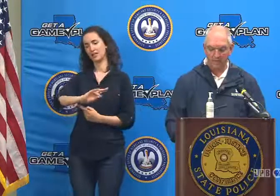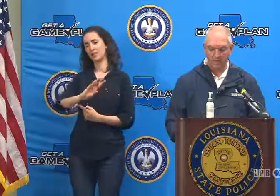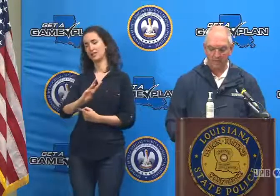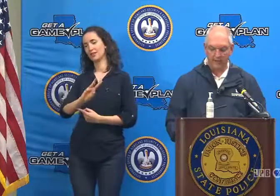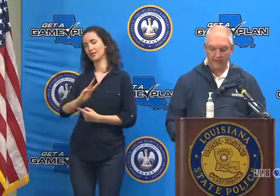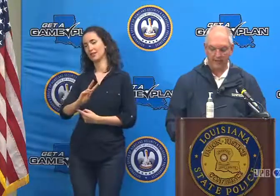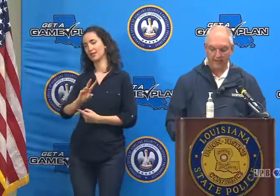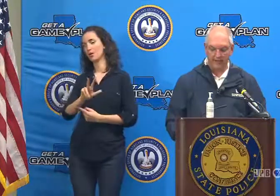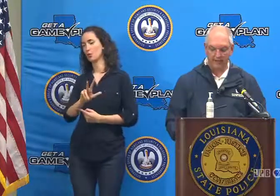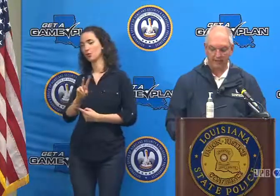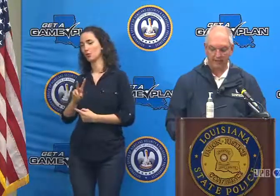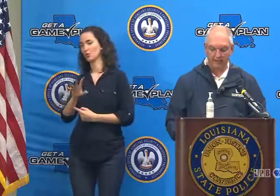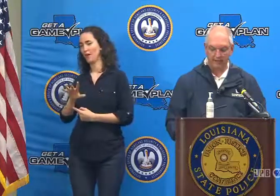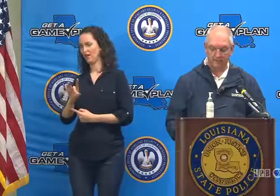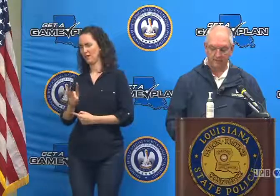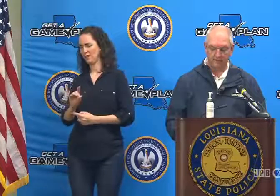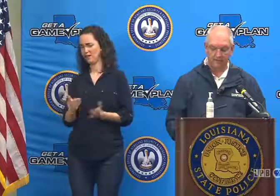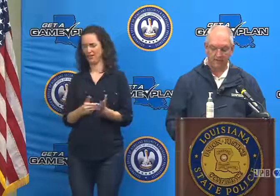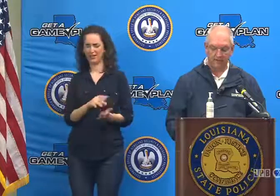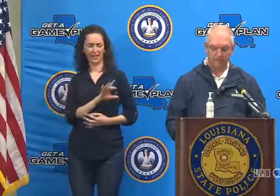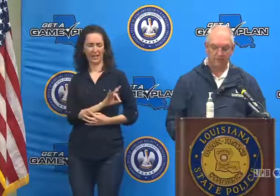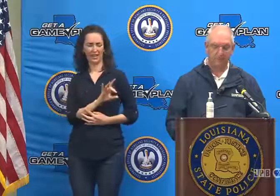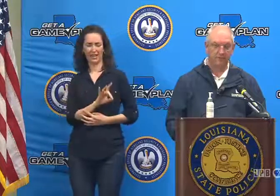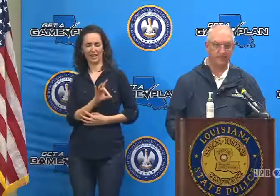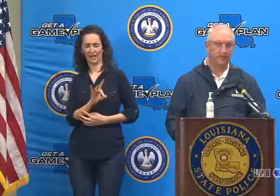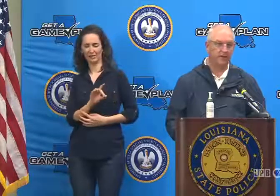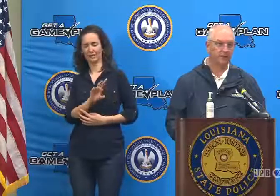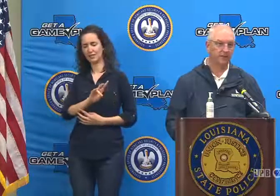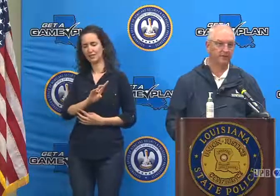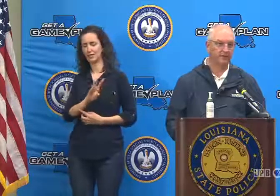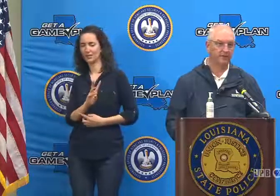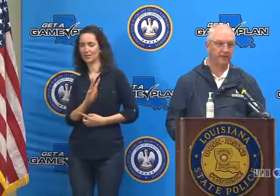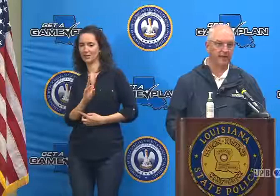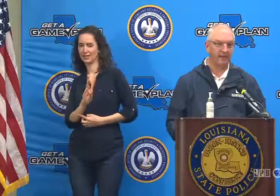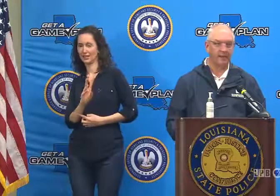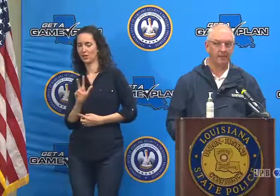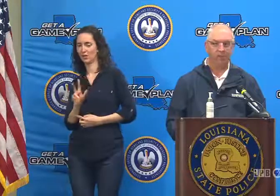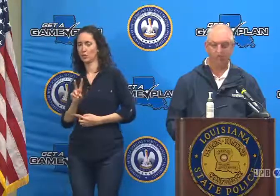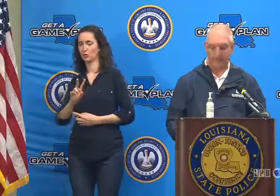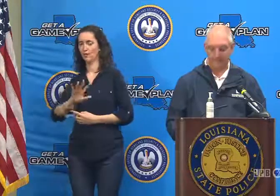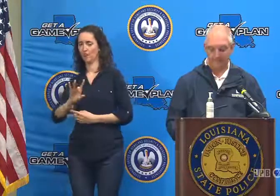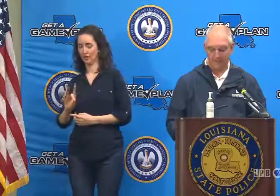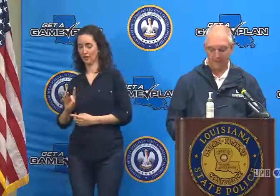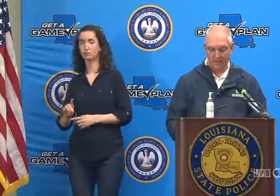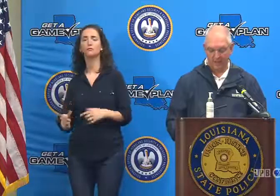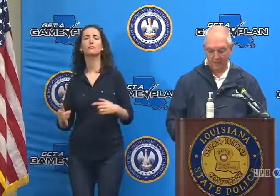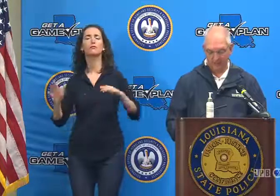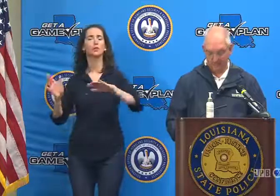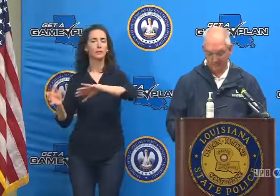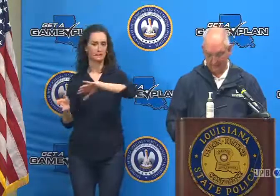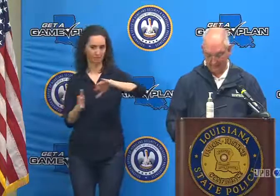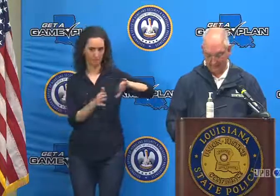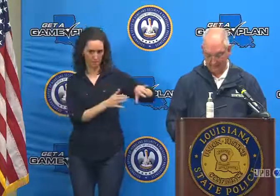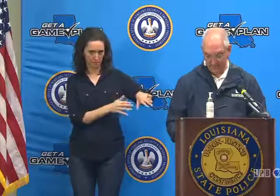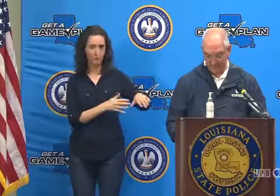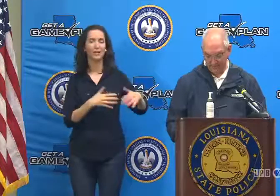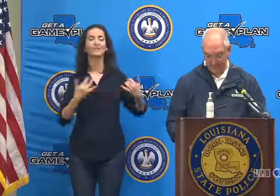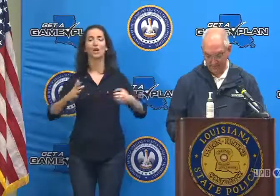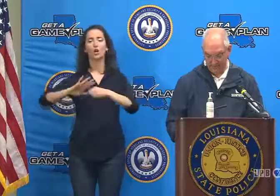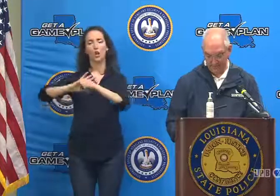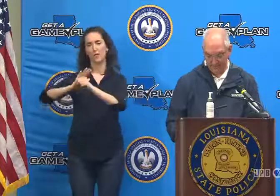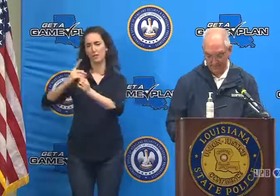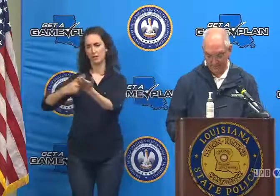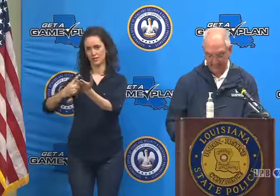I'm going to quickly hit today's COVID numbers and then I'm going to ask Dr. Kanner to come up and then I'll come back up